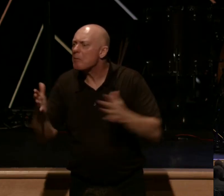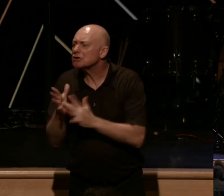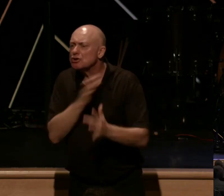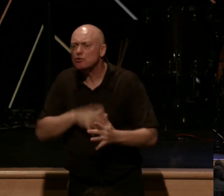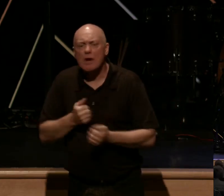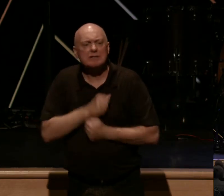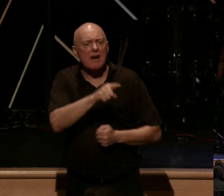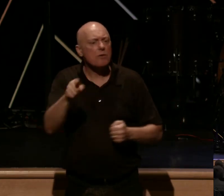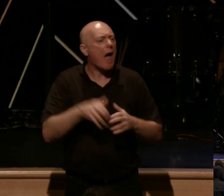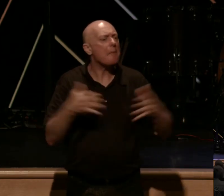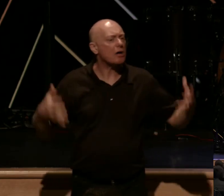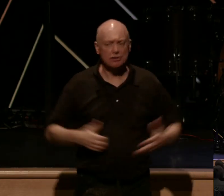what would you say?